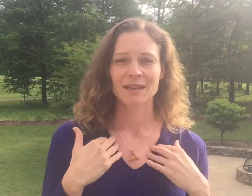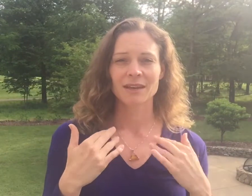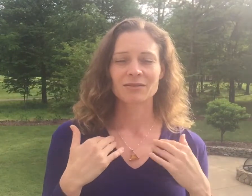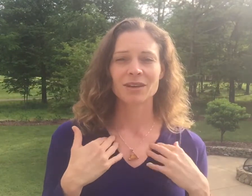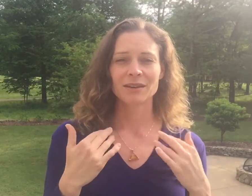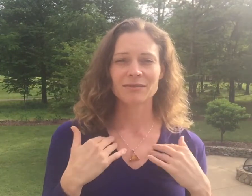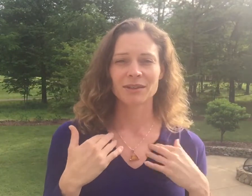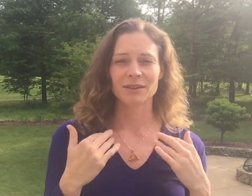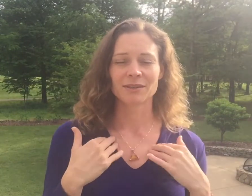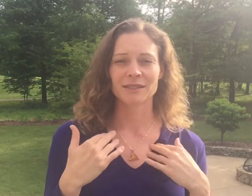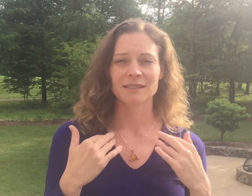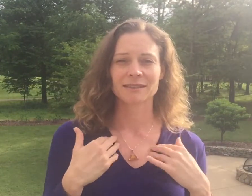Very, very good.